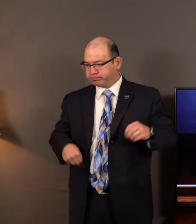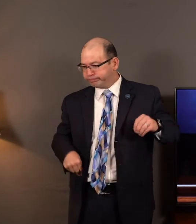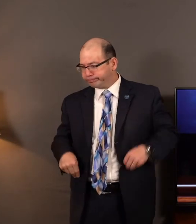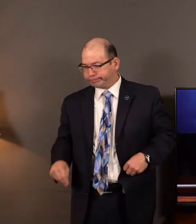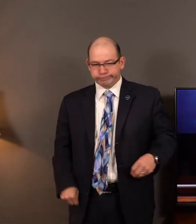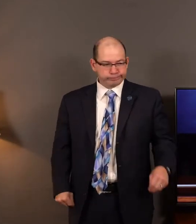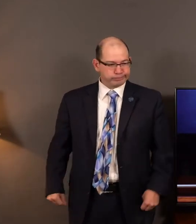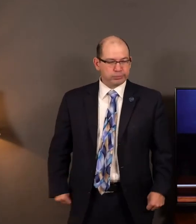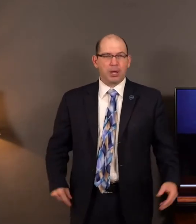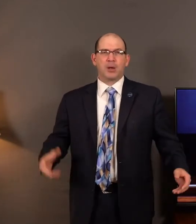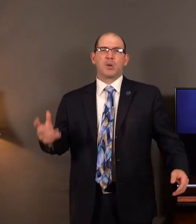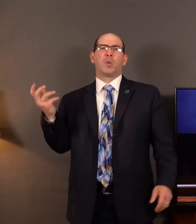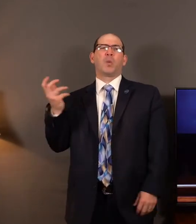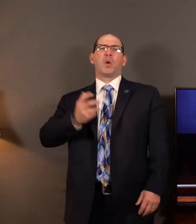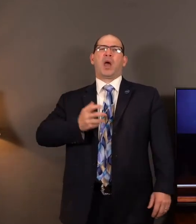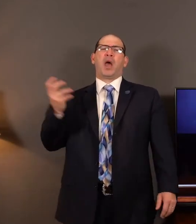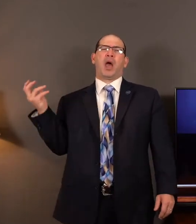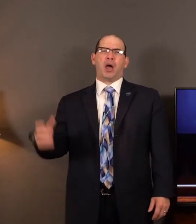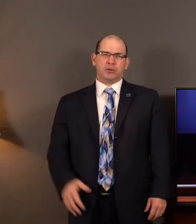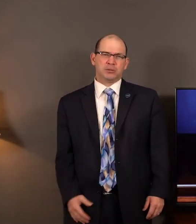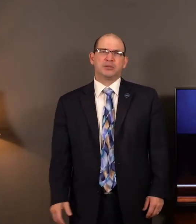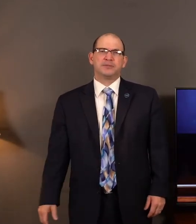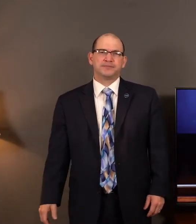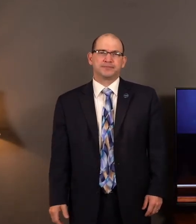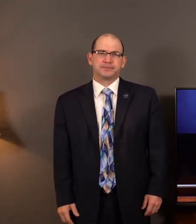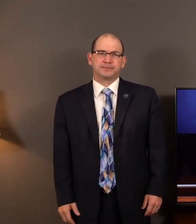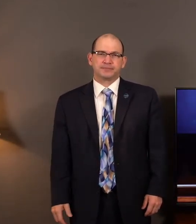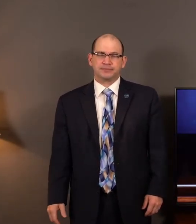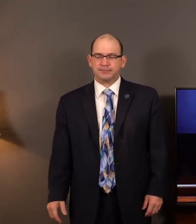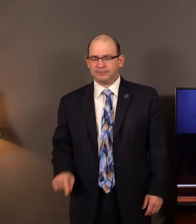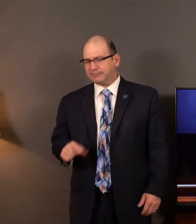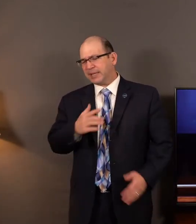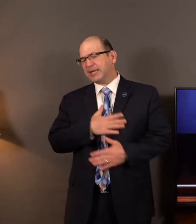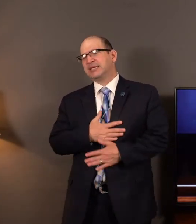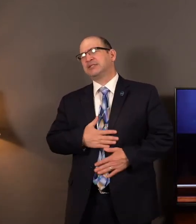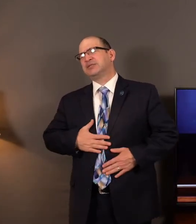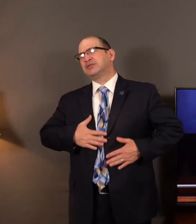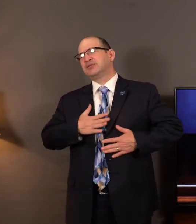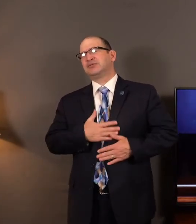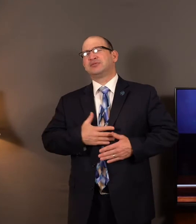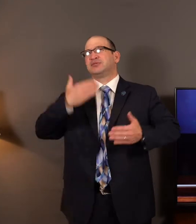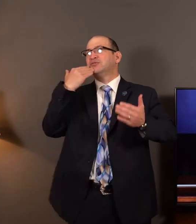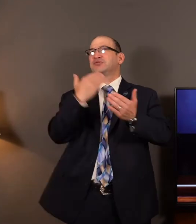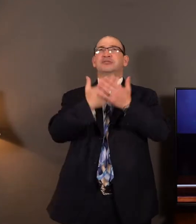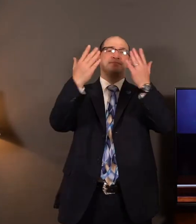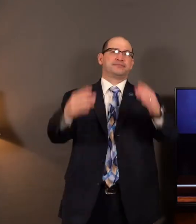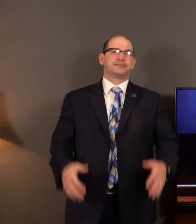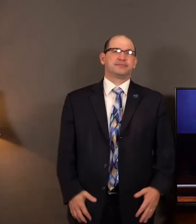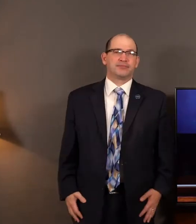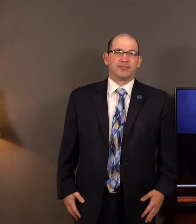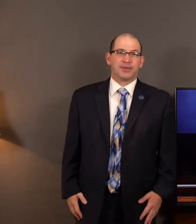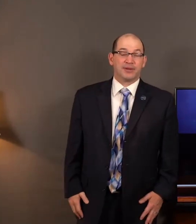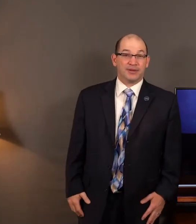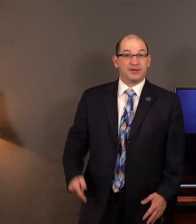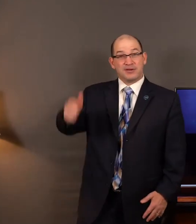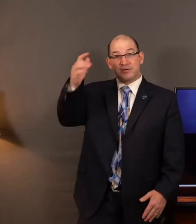living the big life. They were savoring the goodness of the Lord. Hasn't God been good to us tonight?